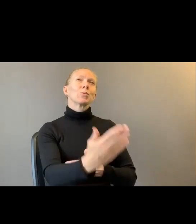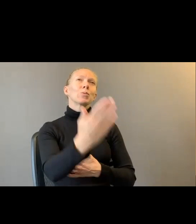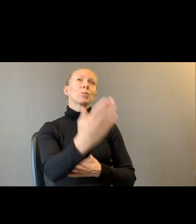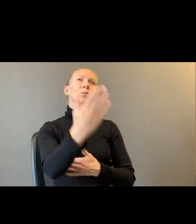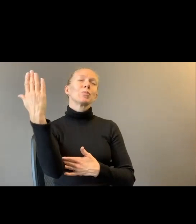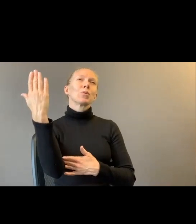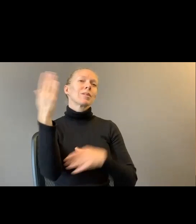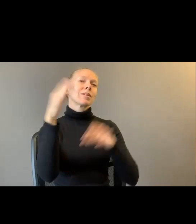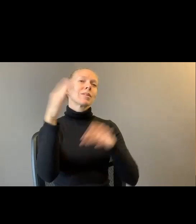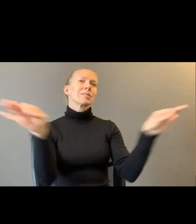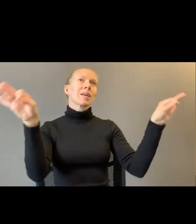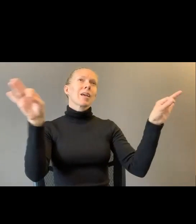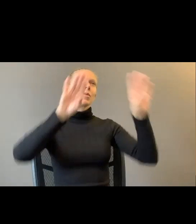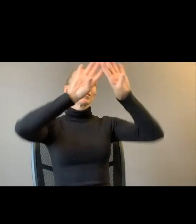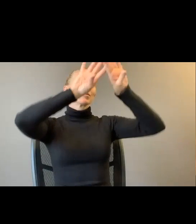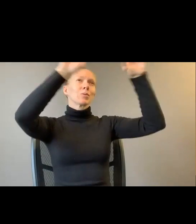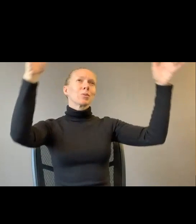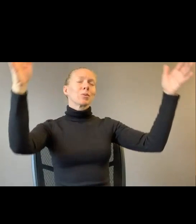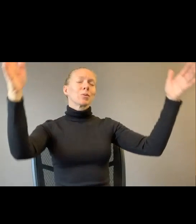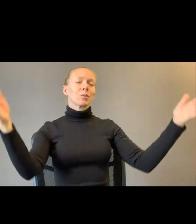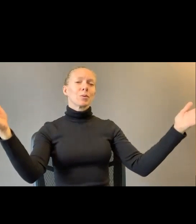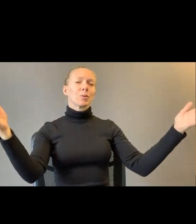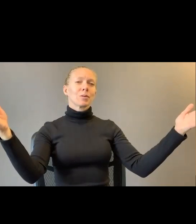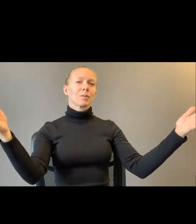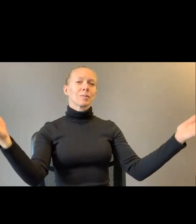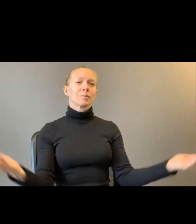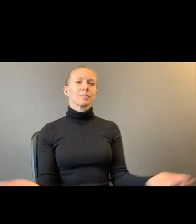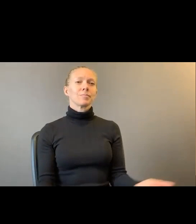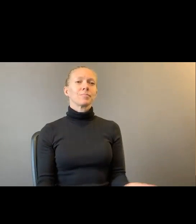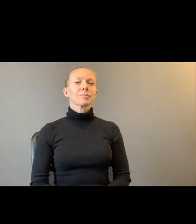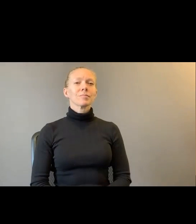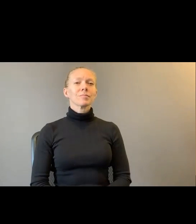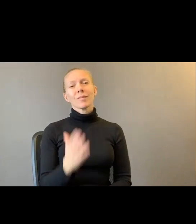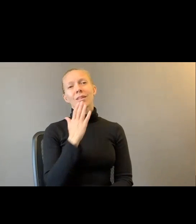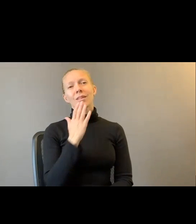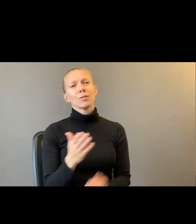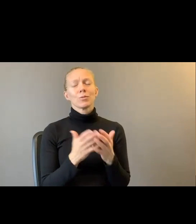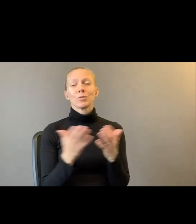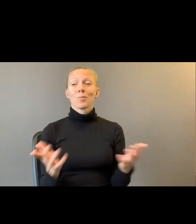you so much. Everyone just be well and take good care.